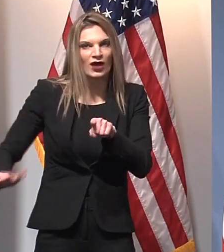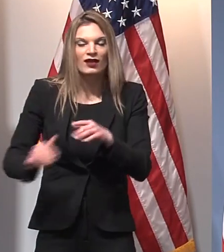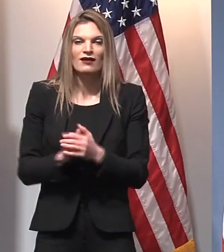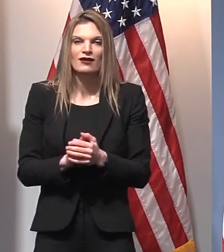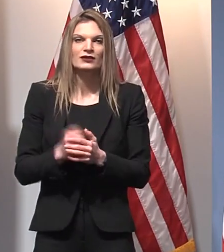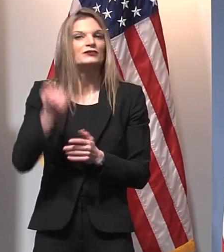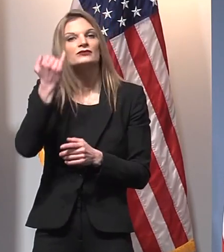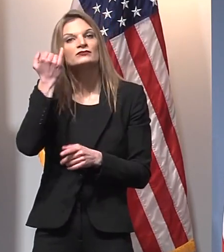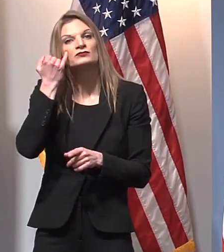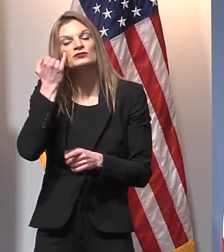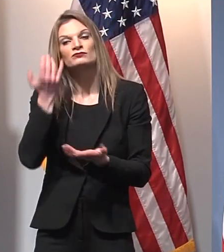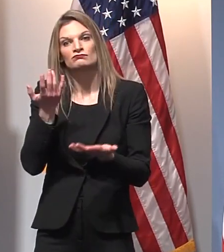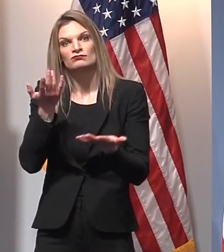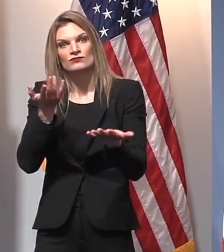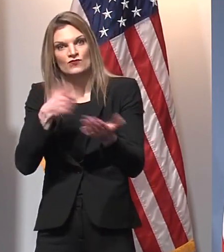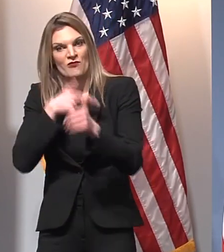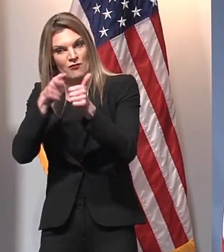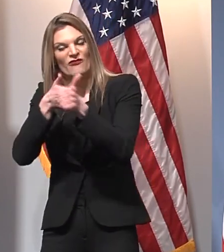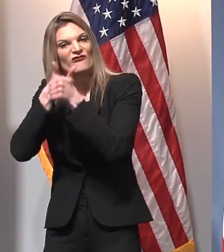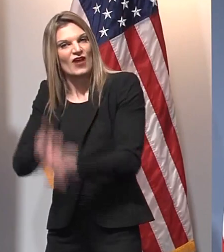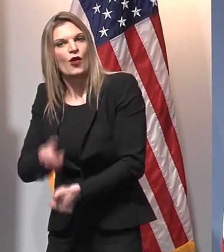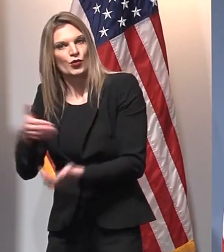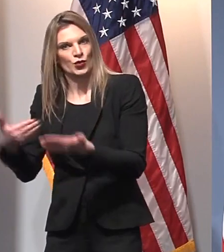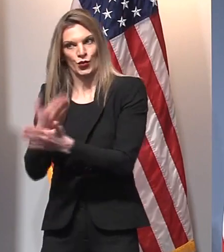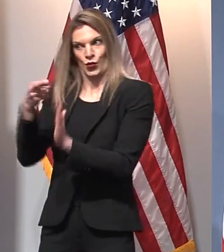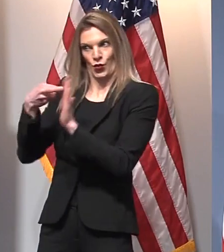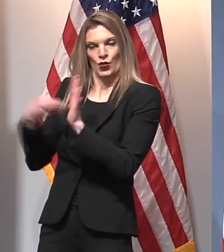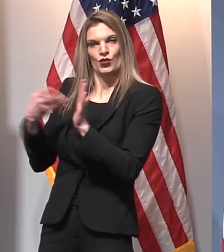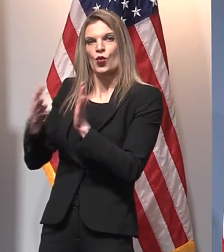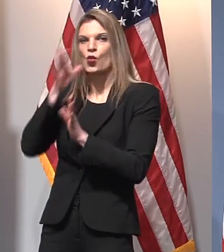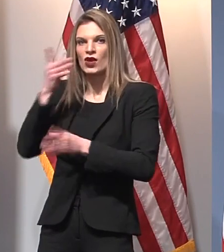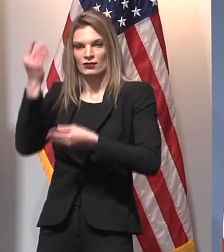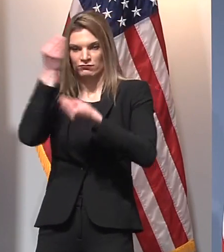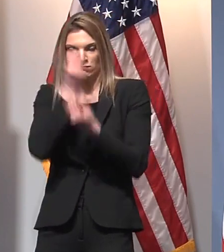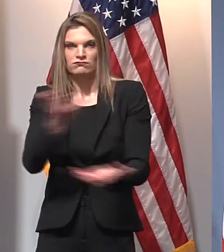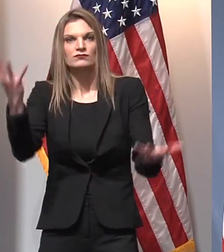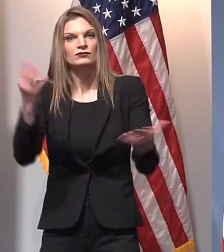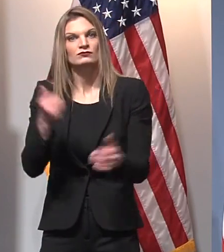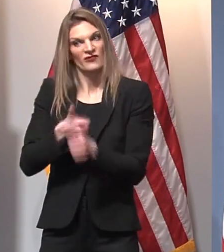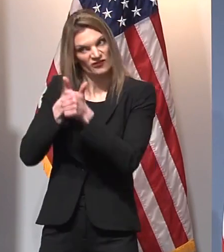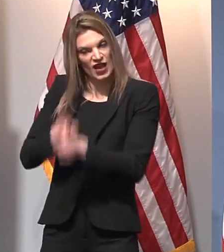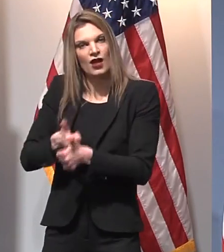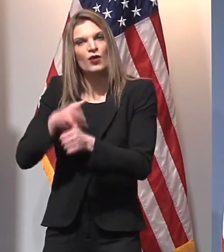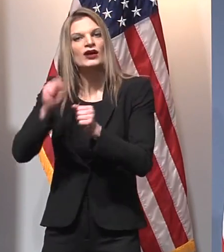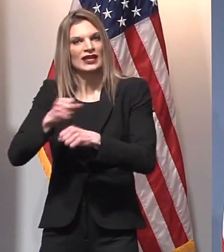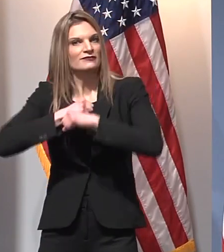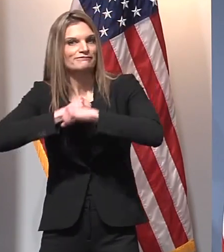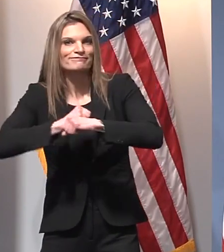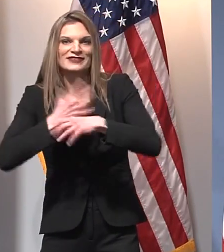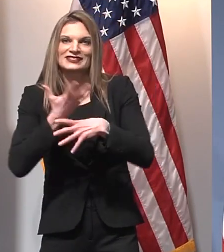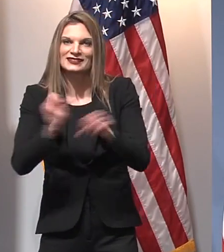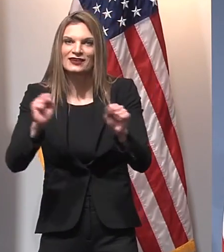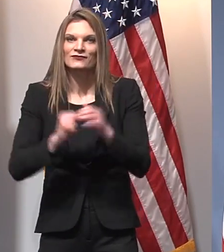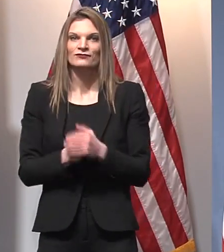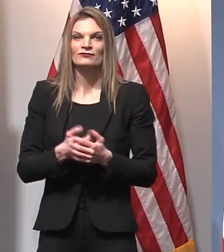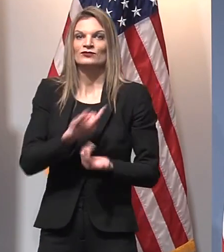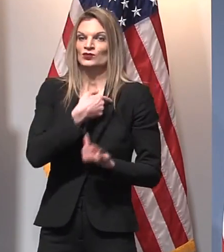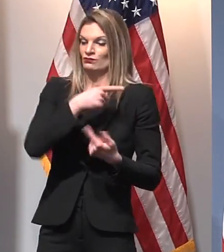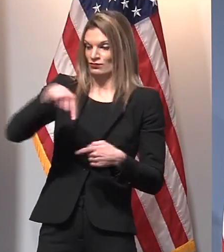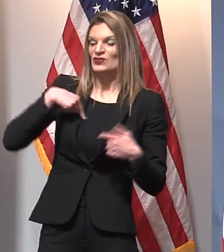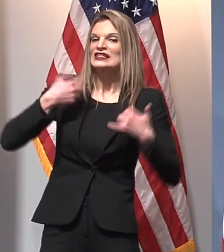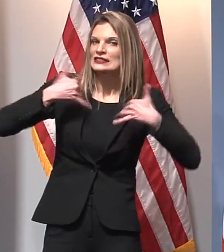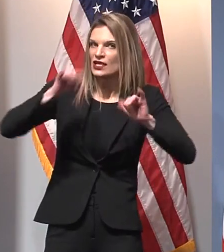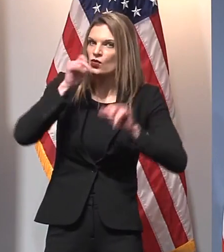for practice and game day. Our health and epidemiology teams will continue to monitor the data